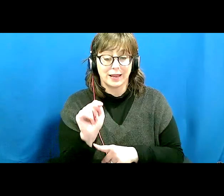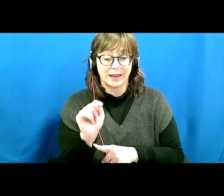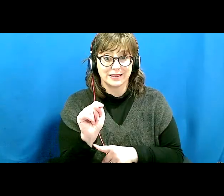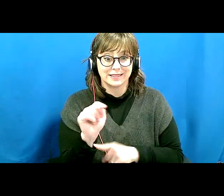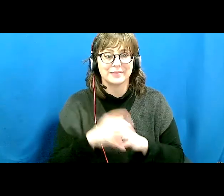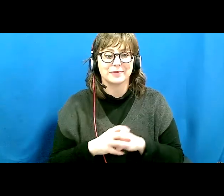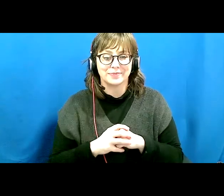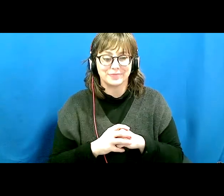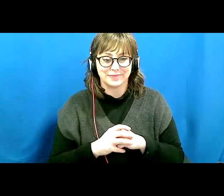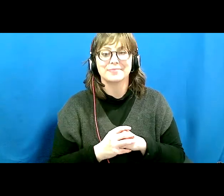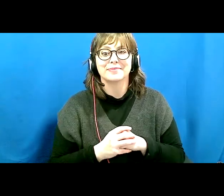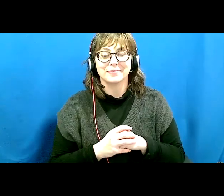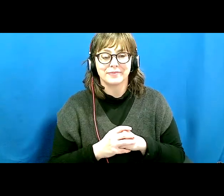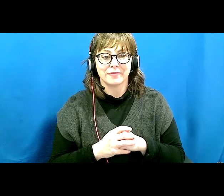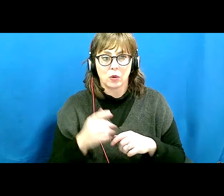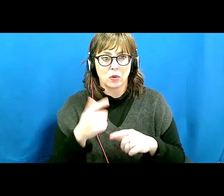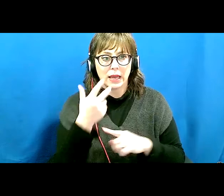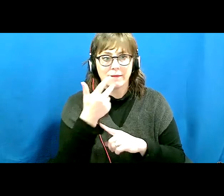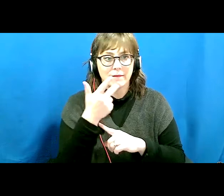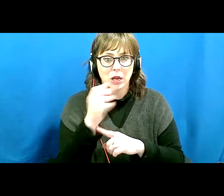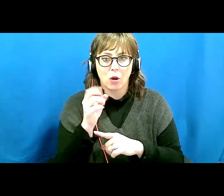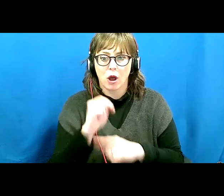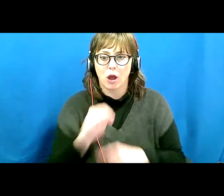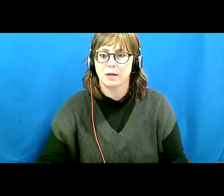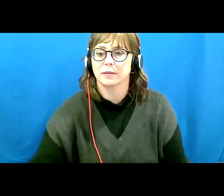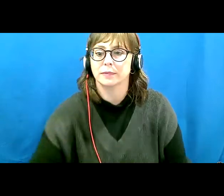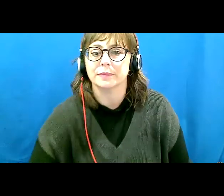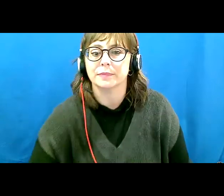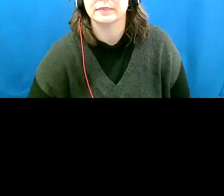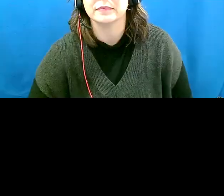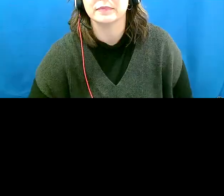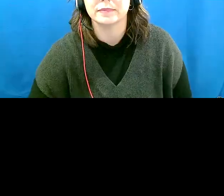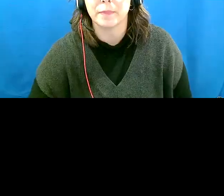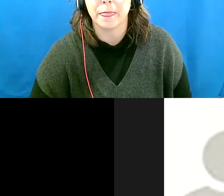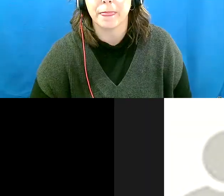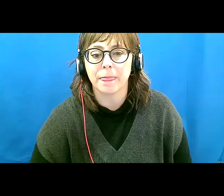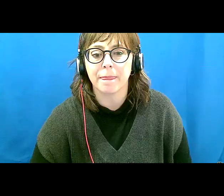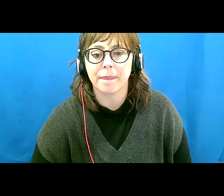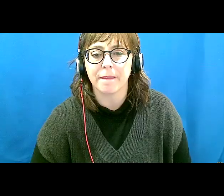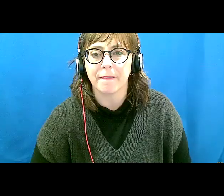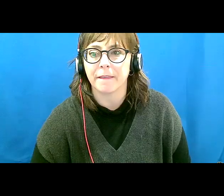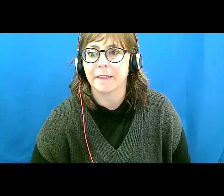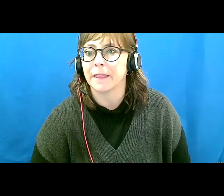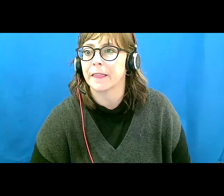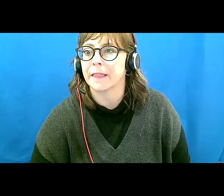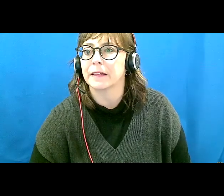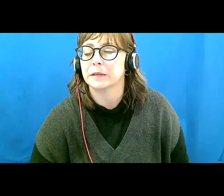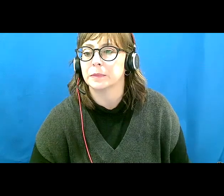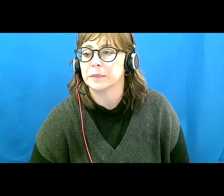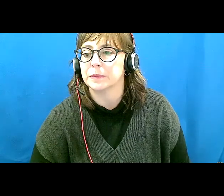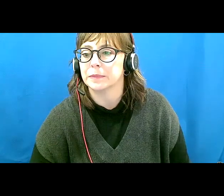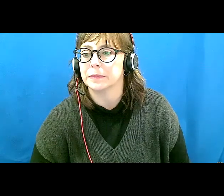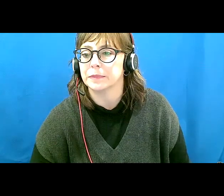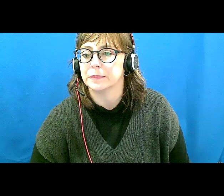much, Diane. I guess I should turn my video screen on. Just one second. Okay. Let's see here.